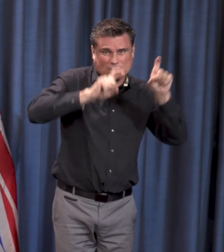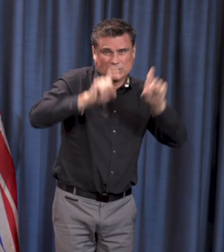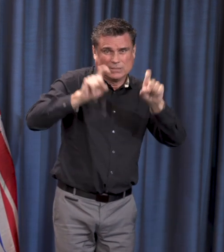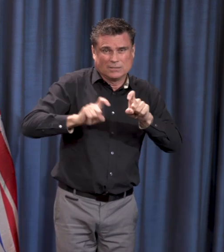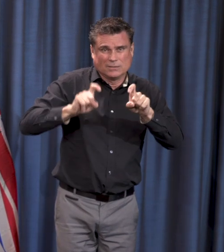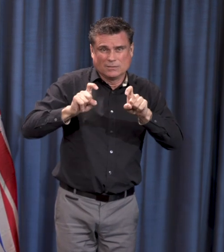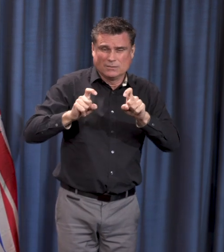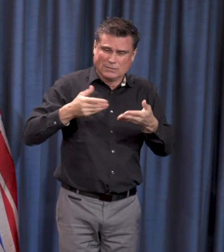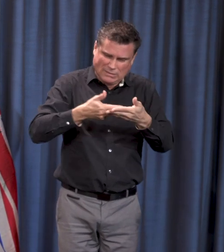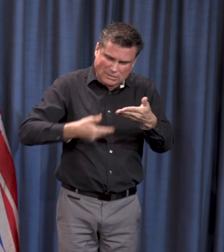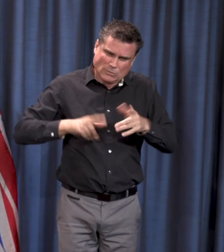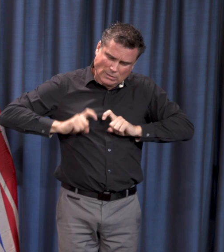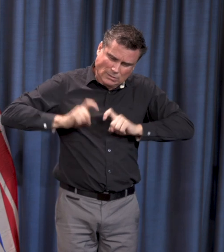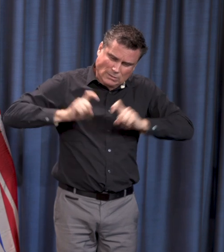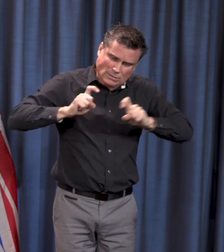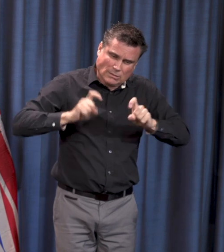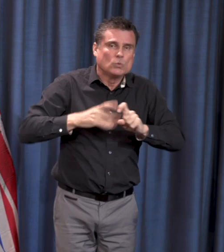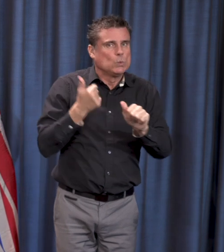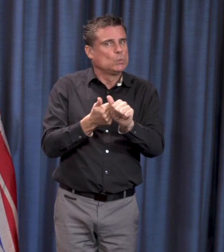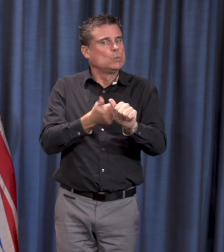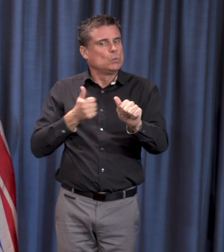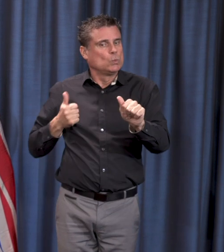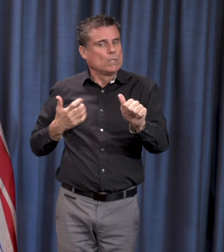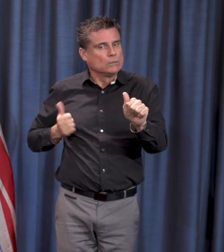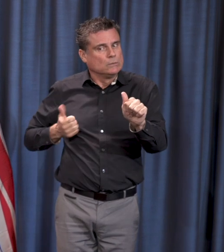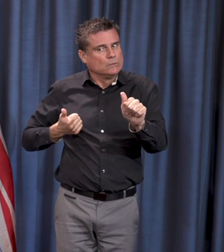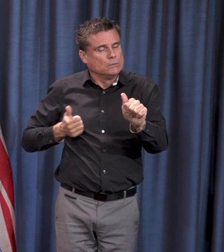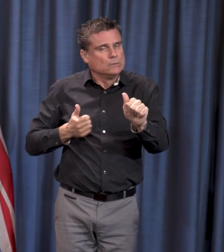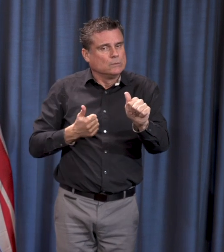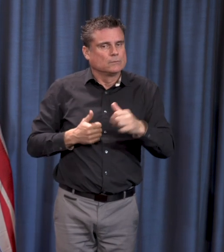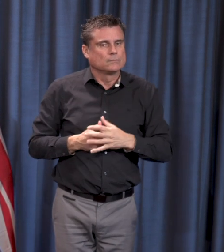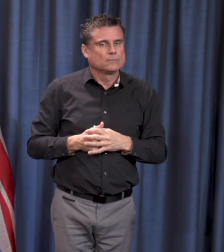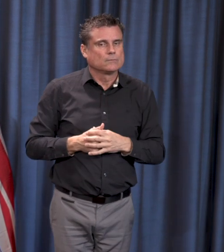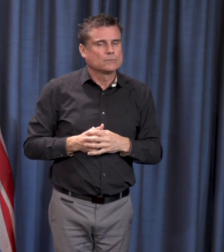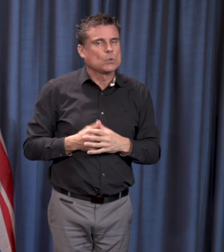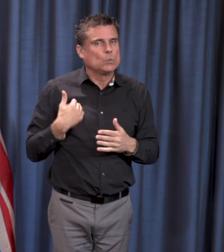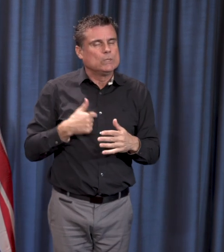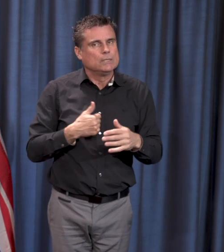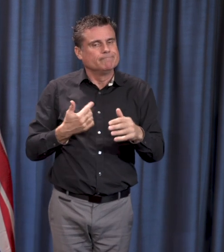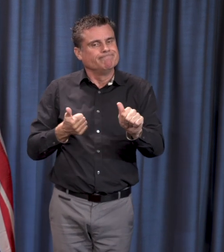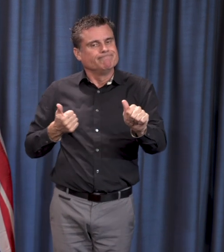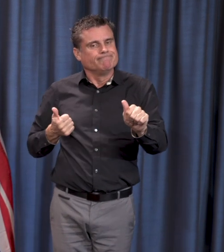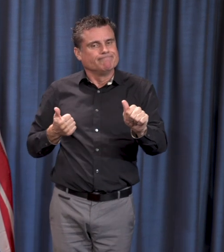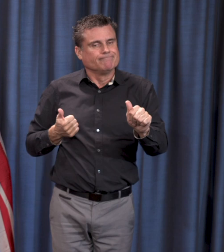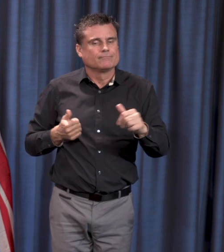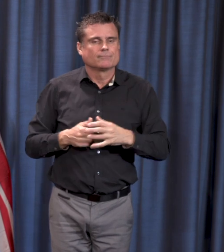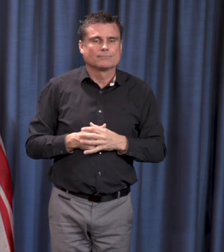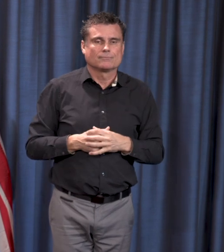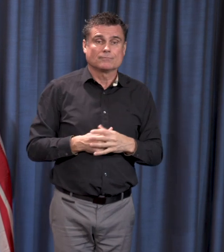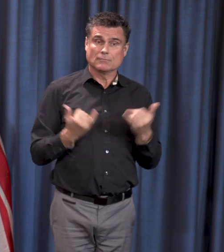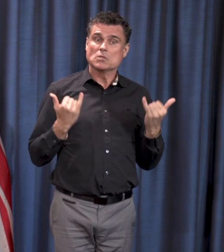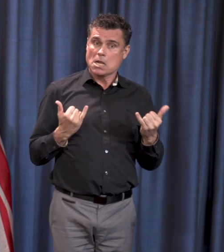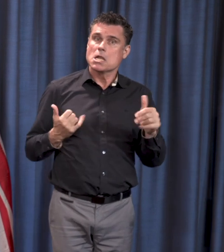the backlog of testing that had accumulated over the past week and a half is mostly resolved. And we're hoping